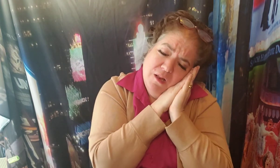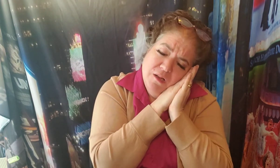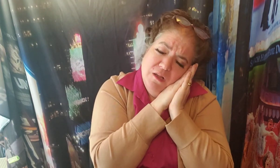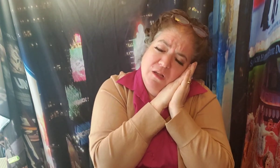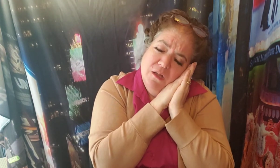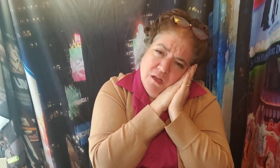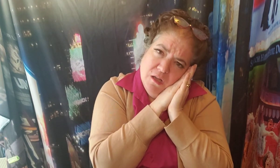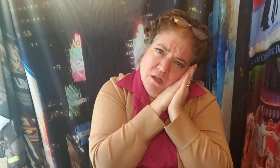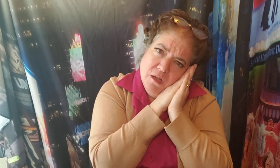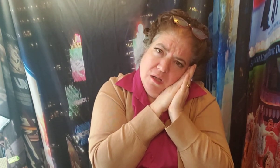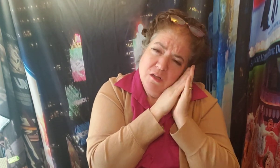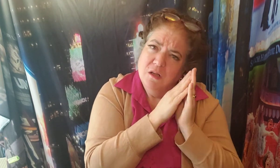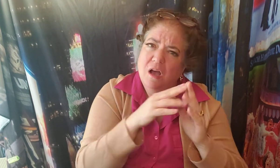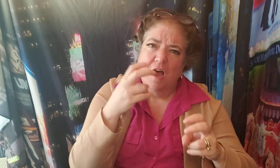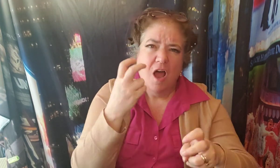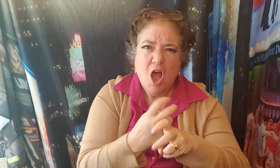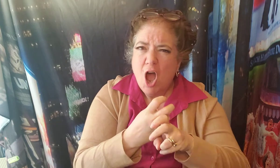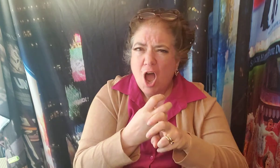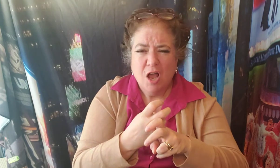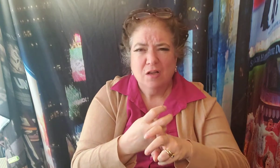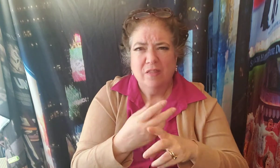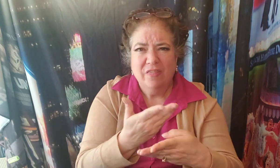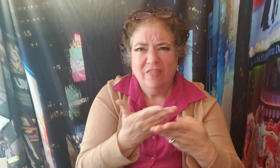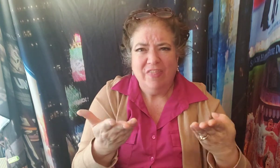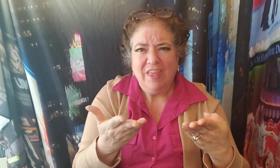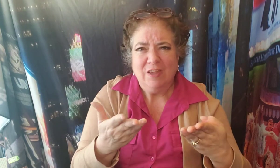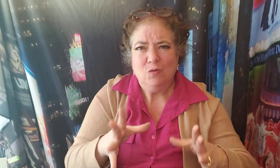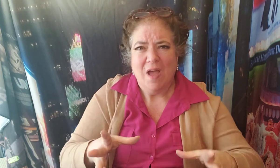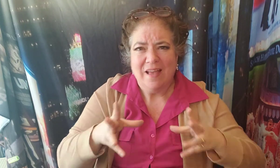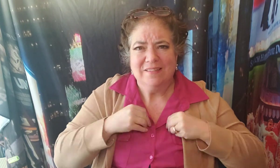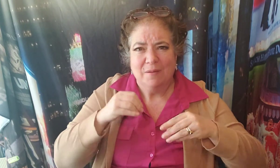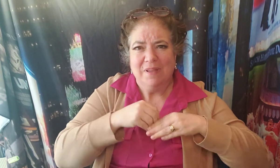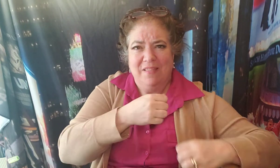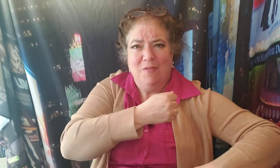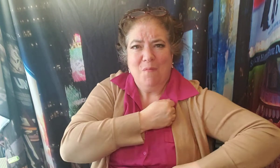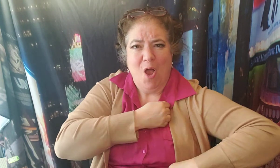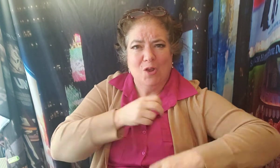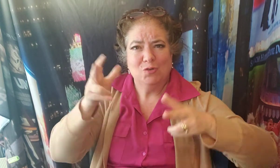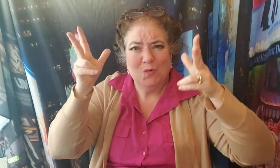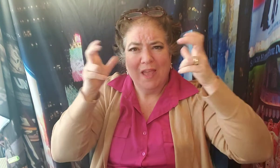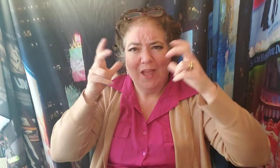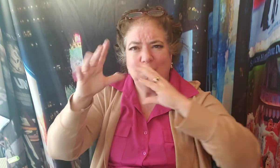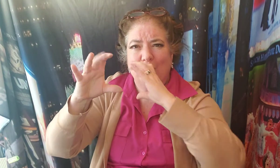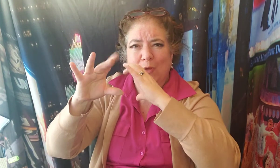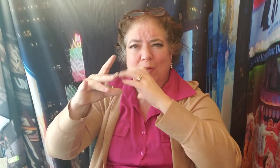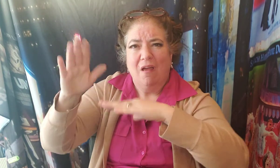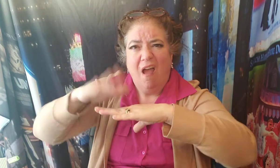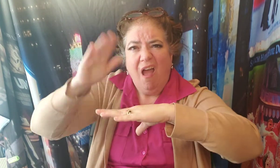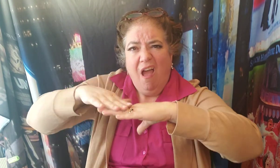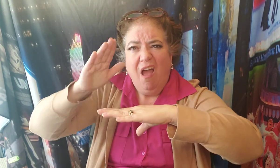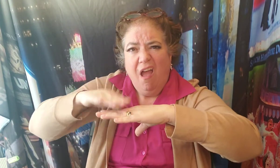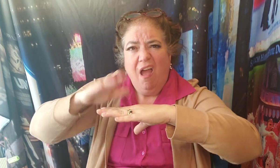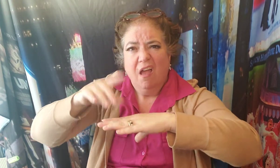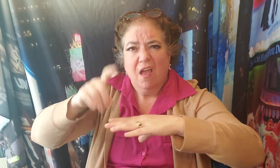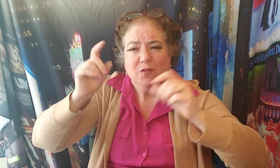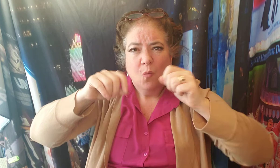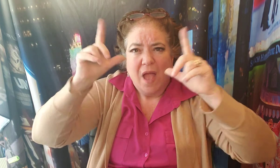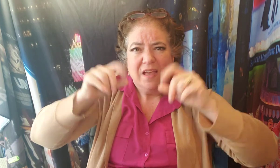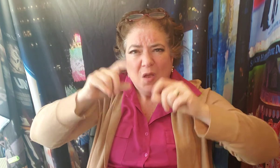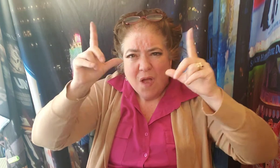For the hardest blow of all Is to hear the new one call You gotta get up You gotta get up You gotta get up This